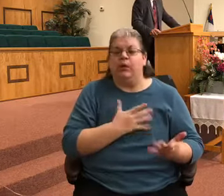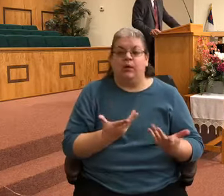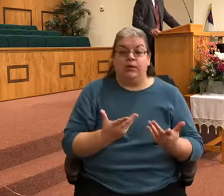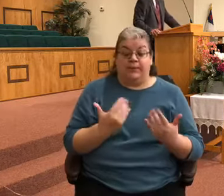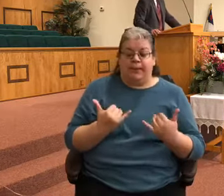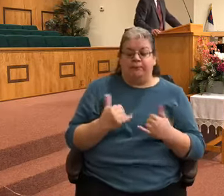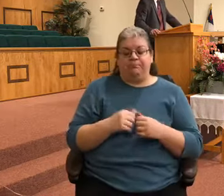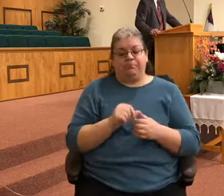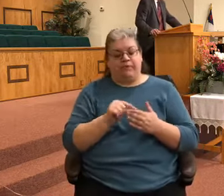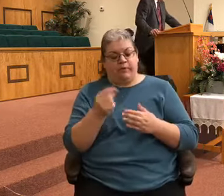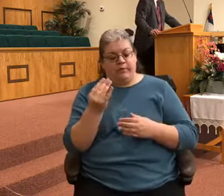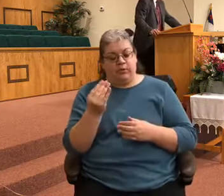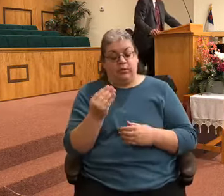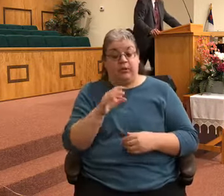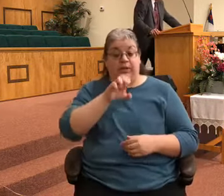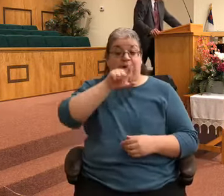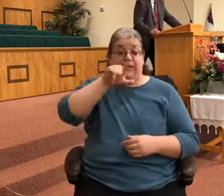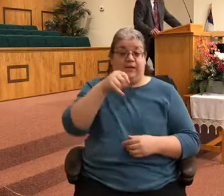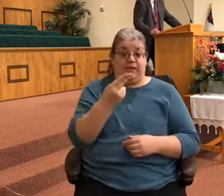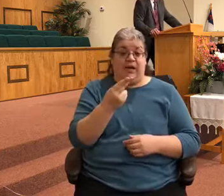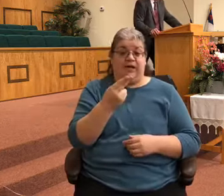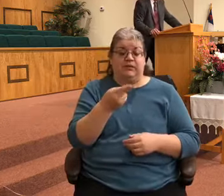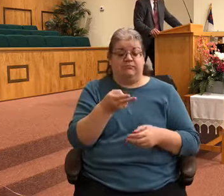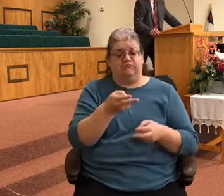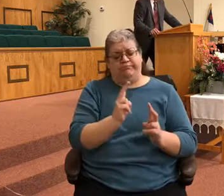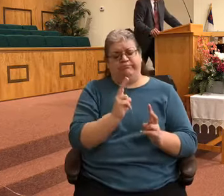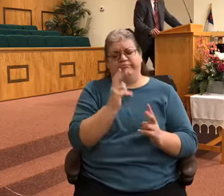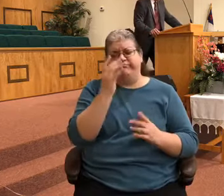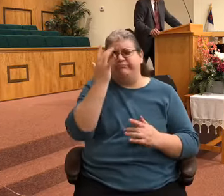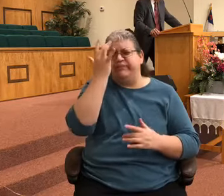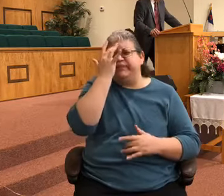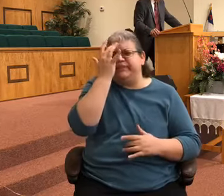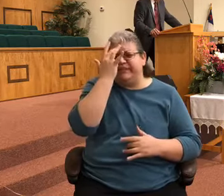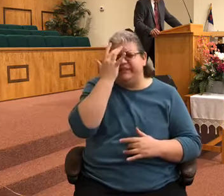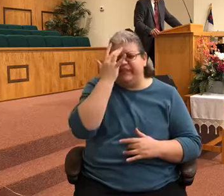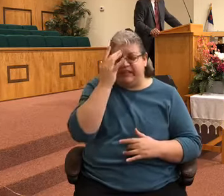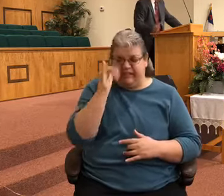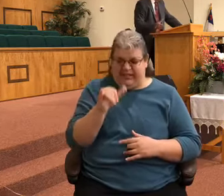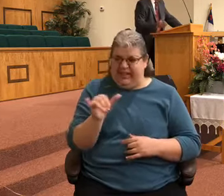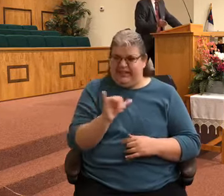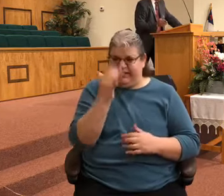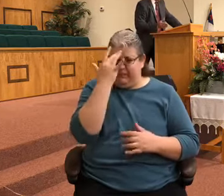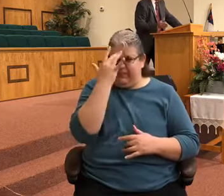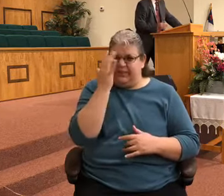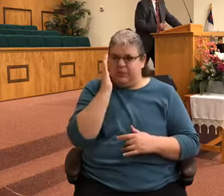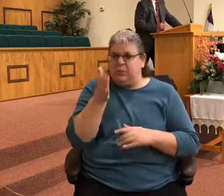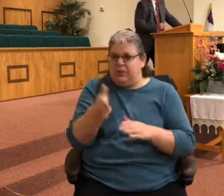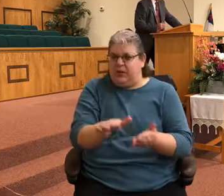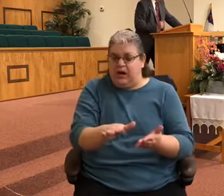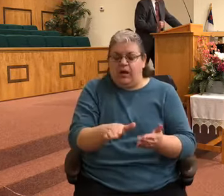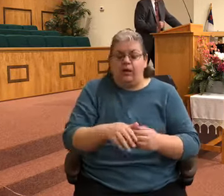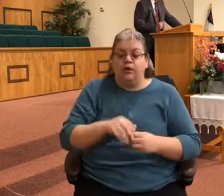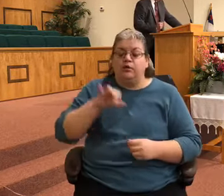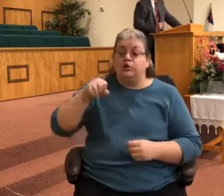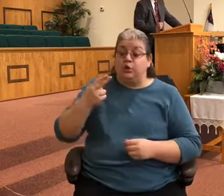Now Elisha was fallen sick of his sickness wherever he died. And Joash, the king of Israel, came down unto him